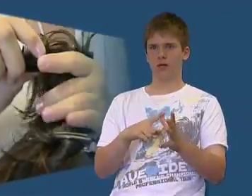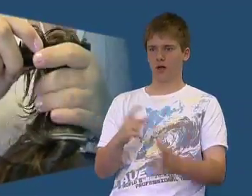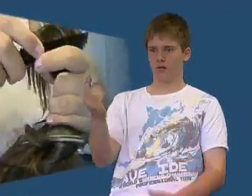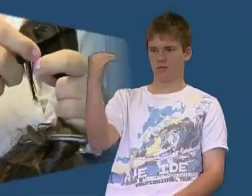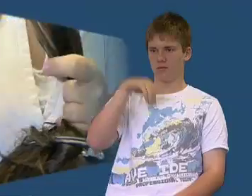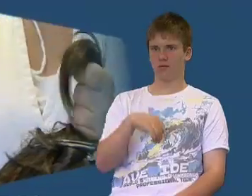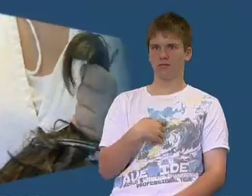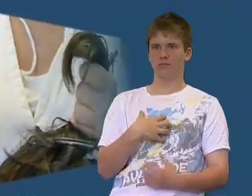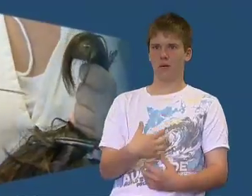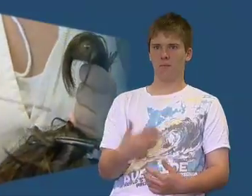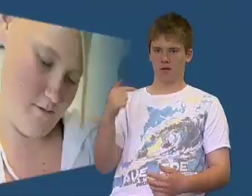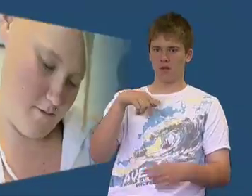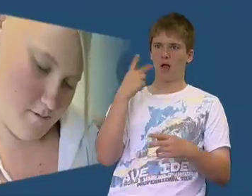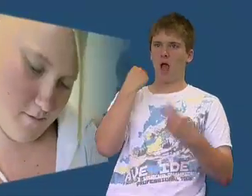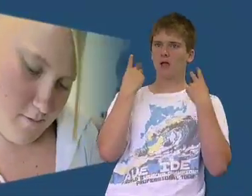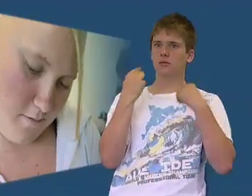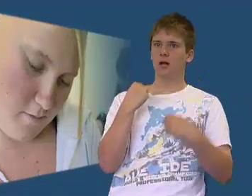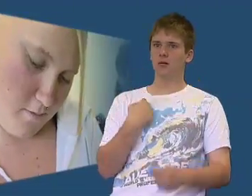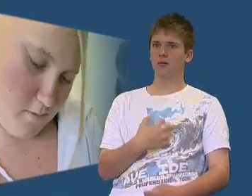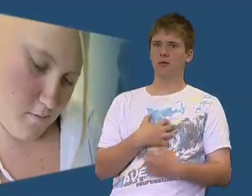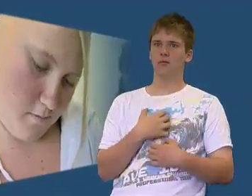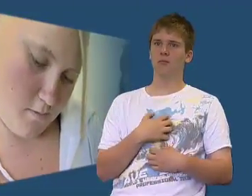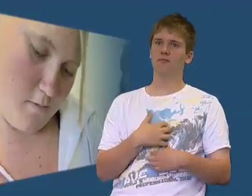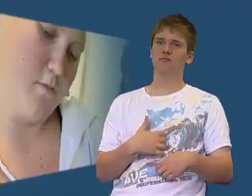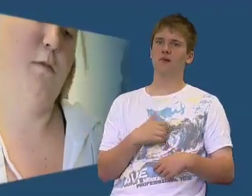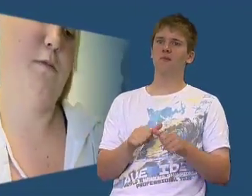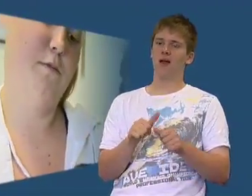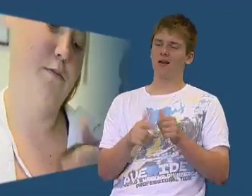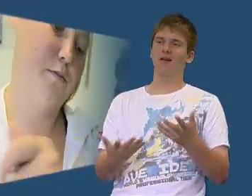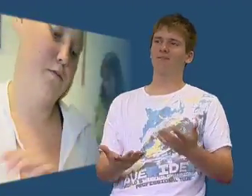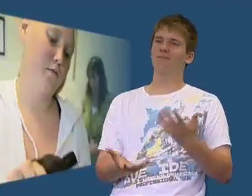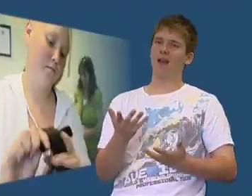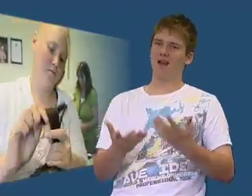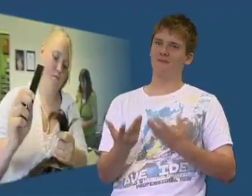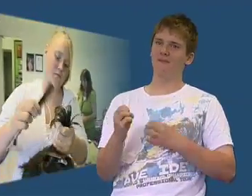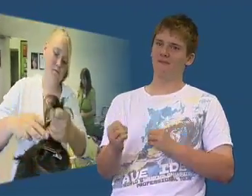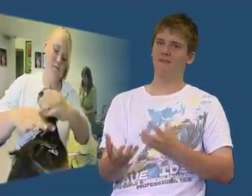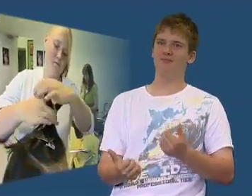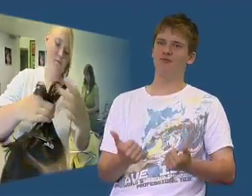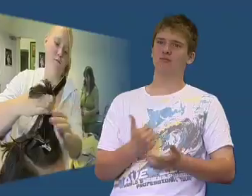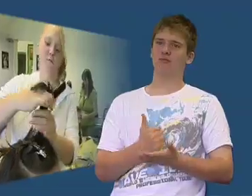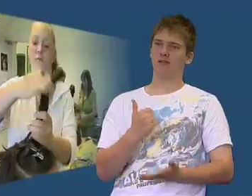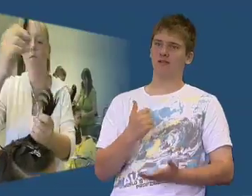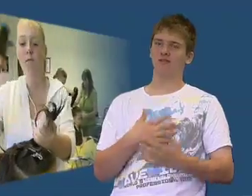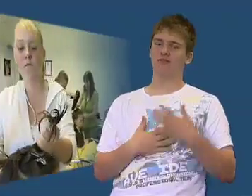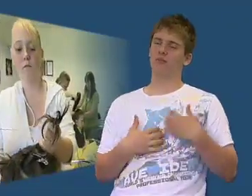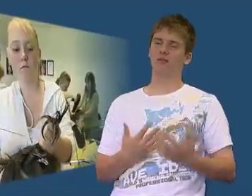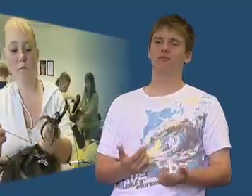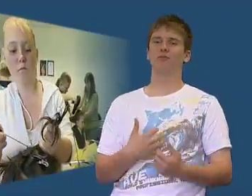and we had people from ISCA coming to our school and doing hairdressing with us. That was really interesting. I thought that was better. was fair really. 50-50. That was